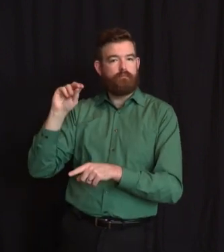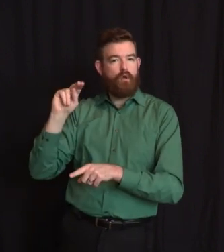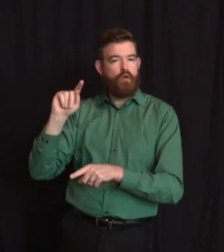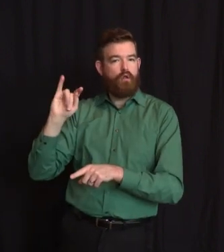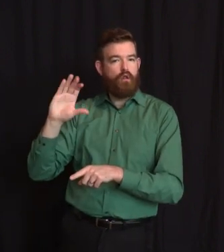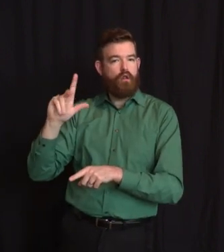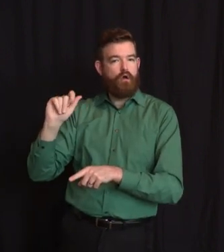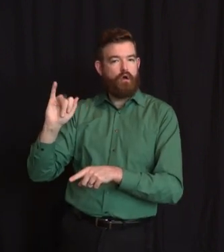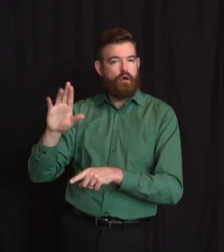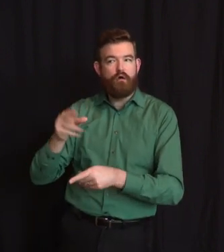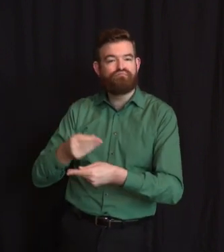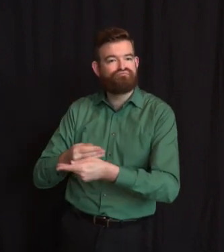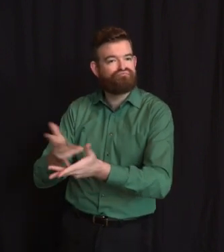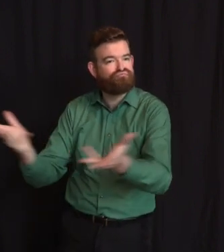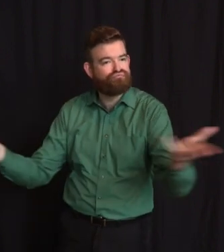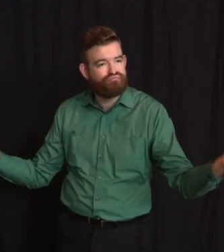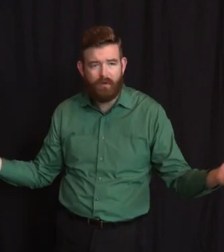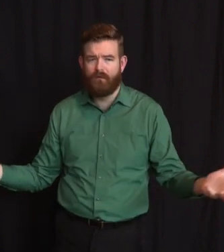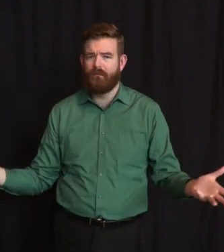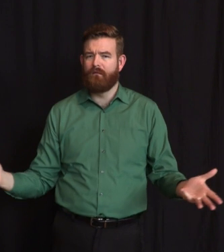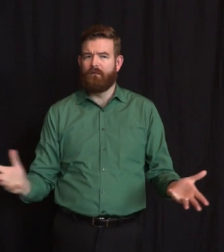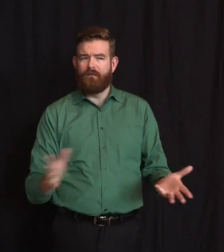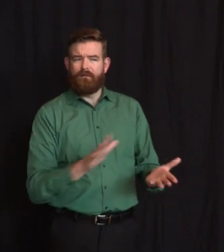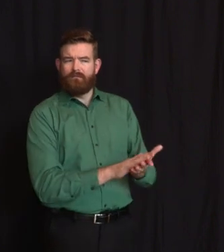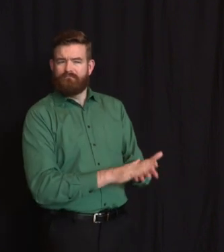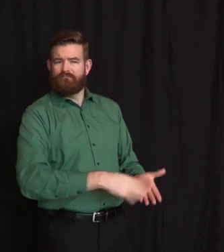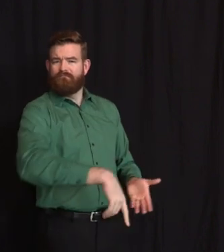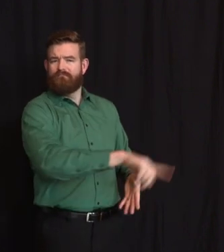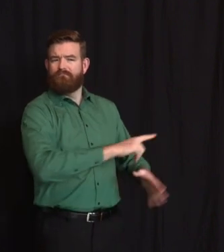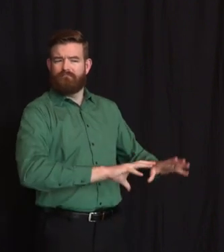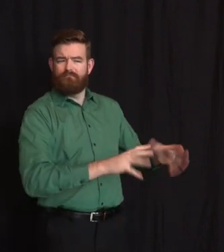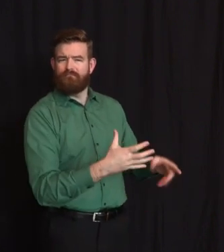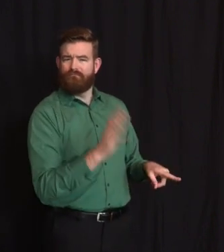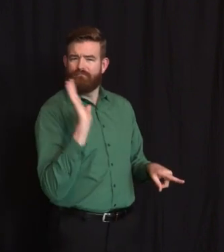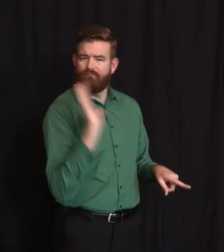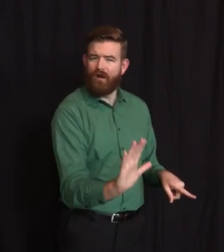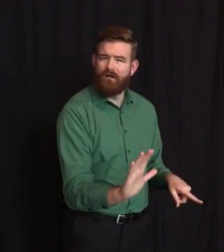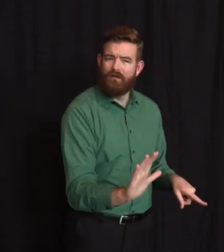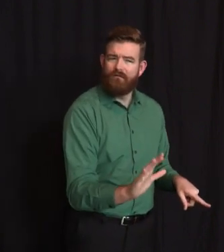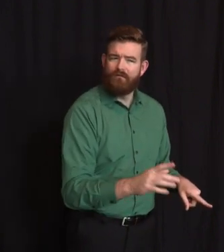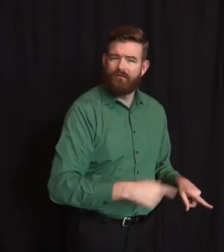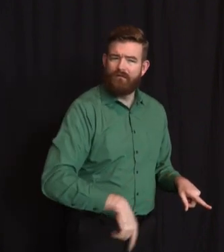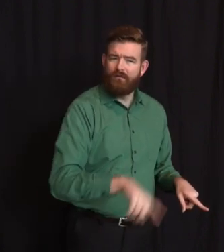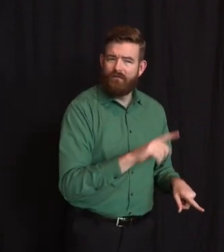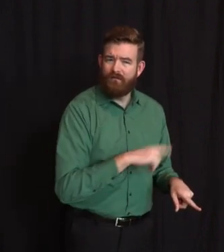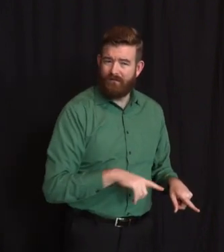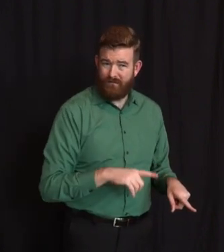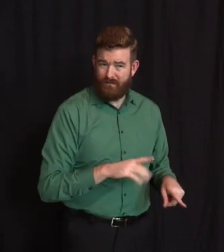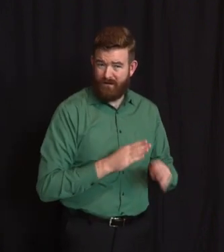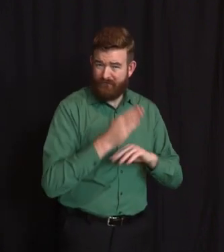Drifters who continue to build upon their already tremendous 50 plus year history and legacy.